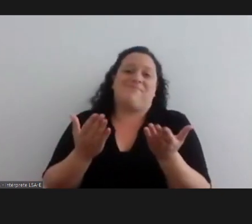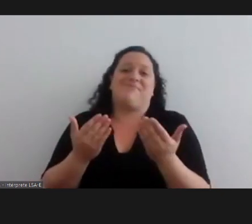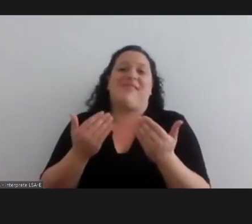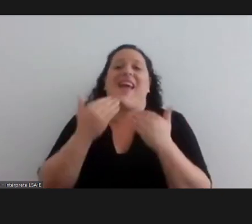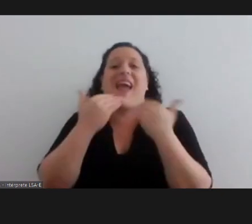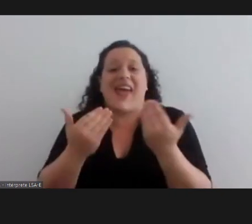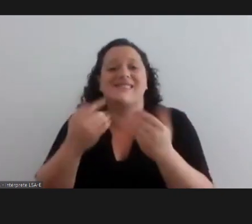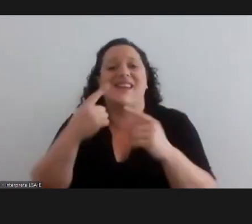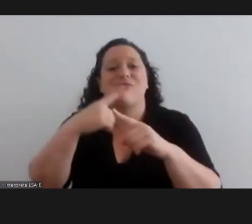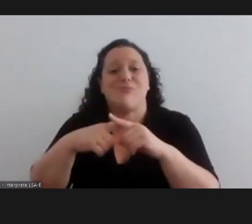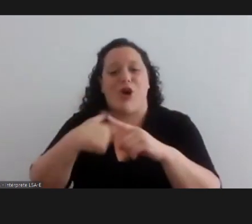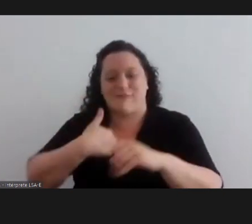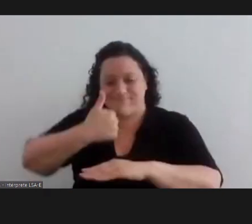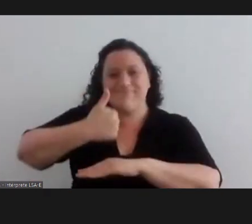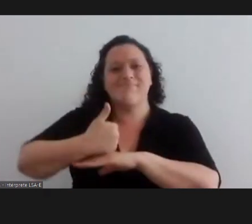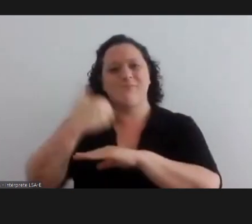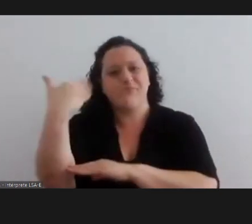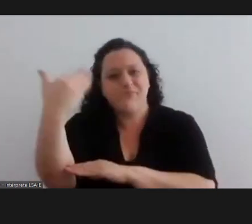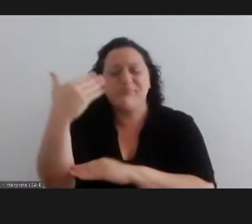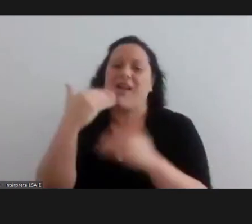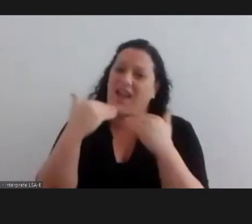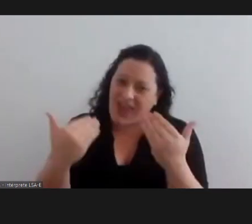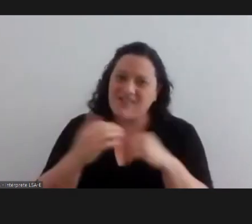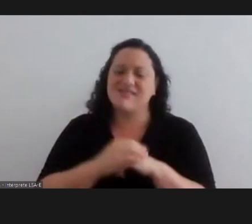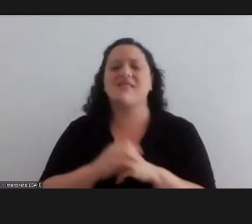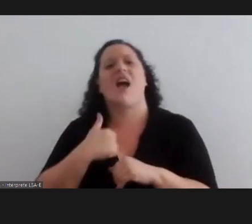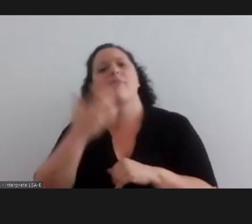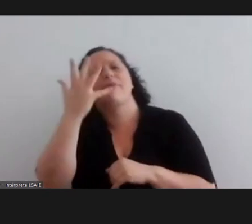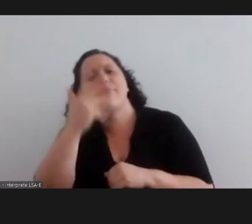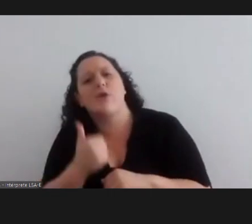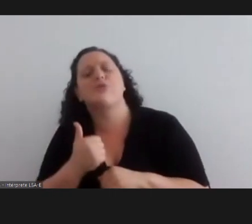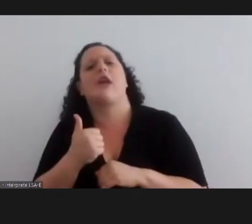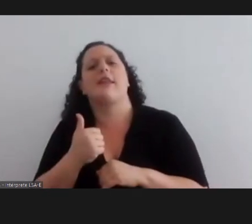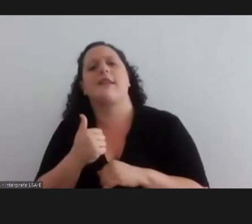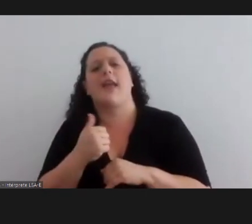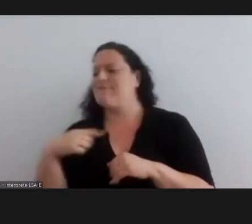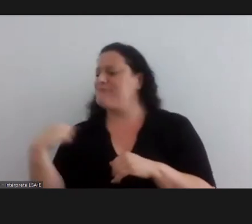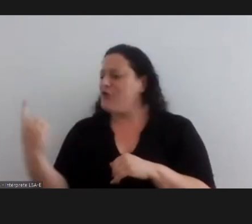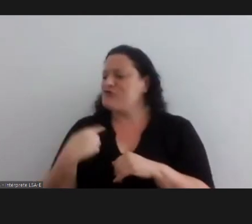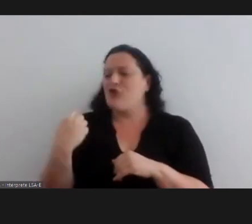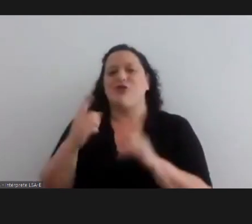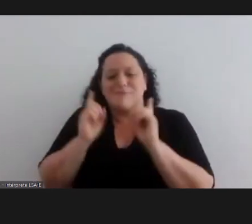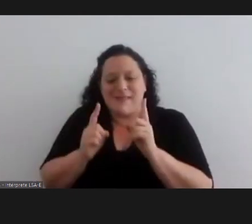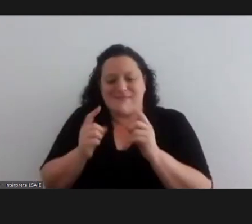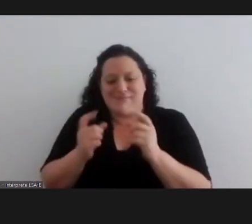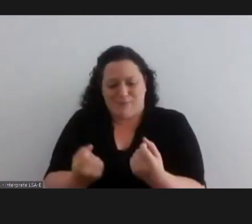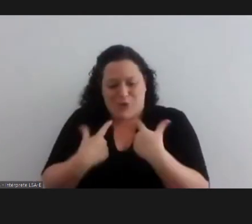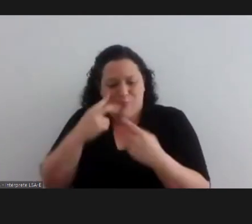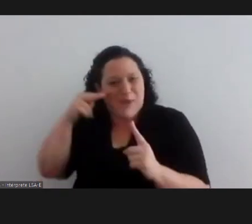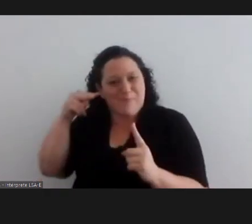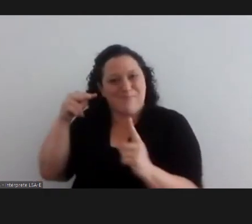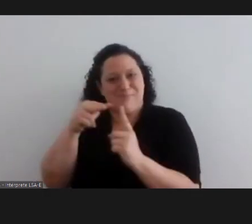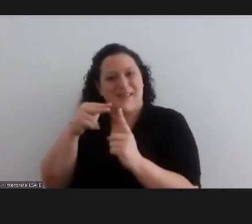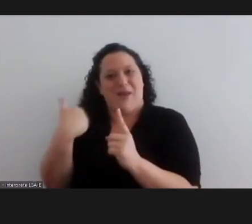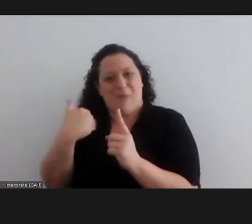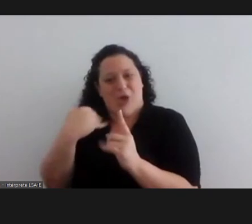i would like to thank you for the time to speak here and i think that would be very good for us to be able